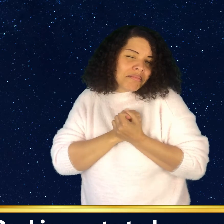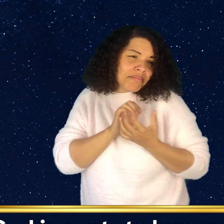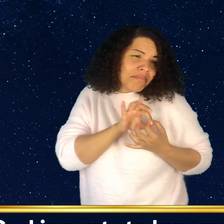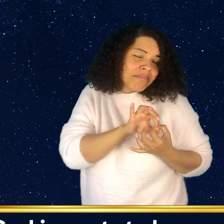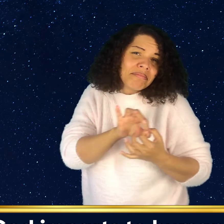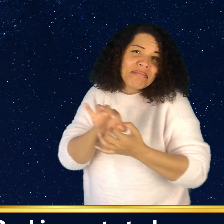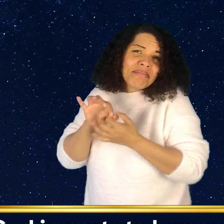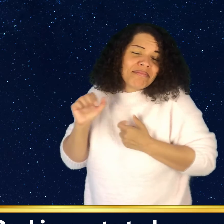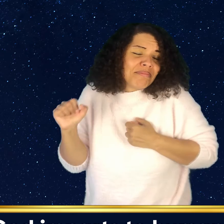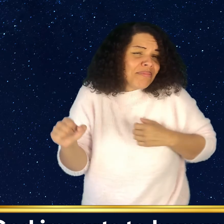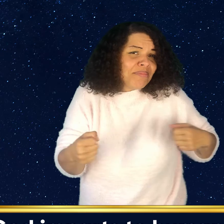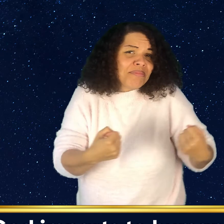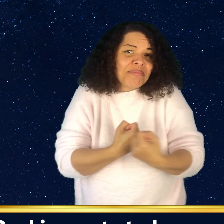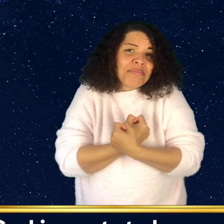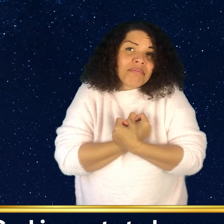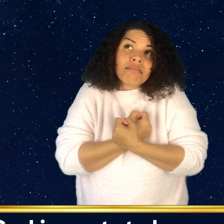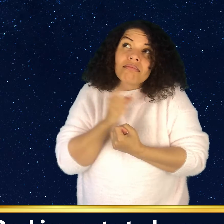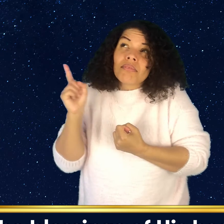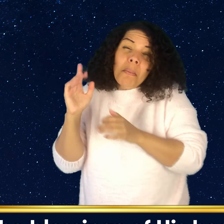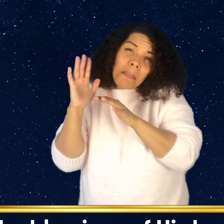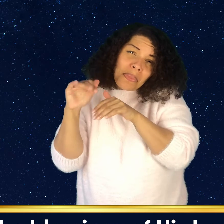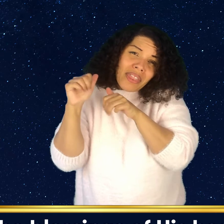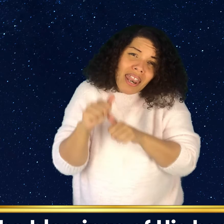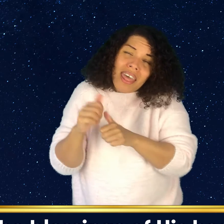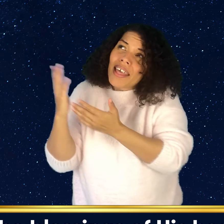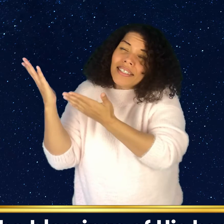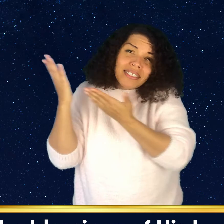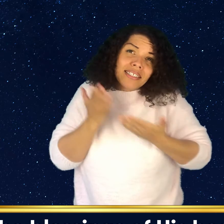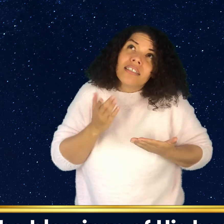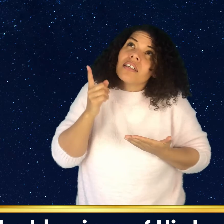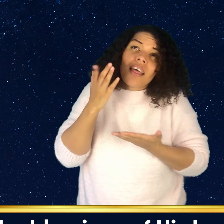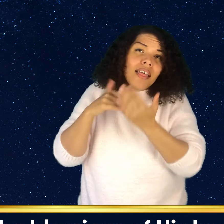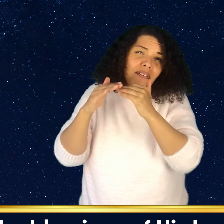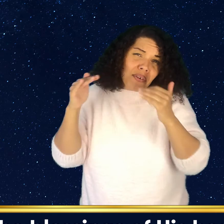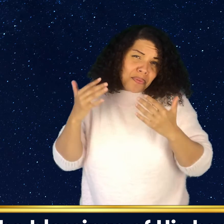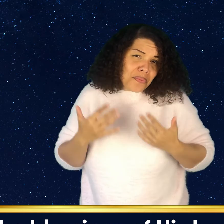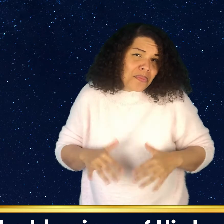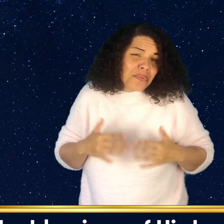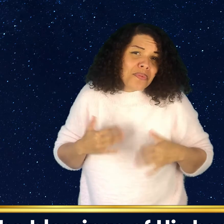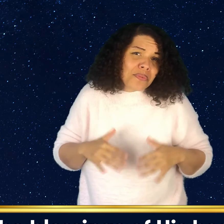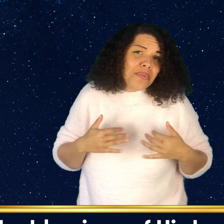to human hearts the blessings of His head.